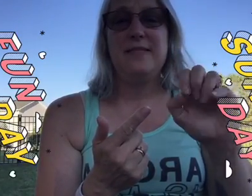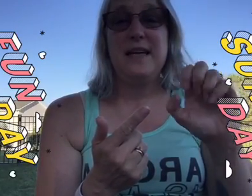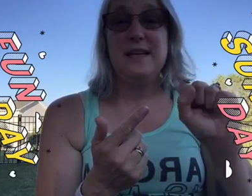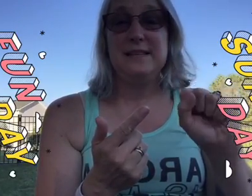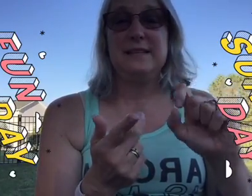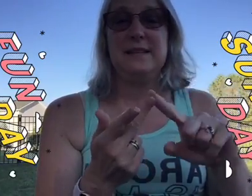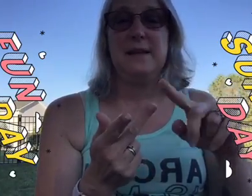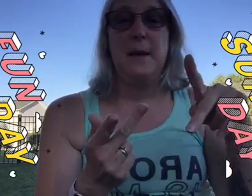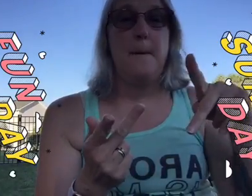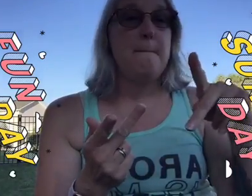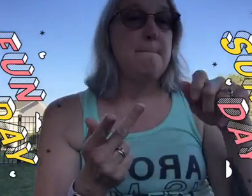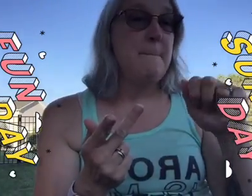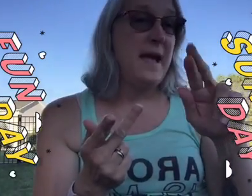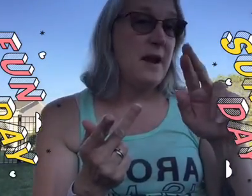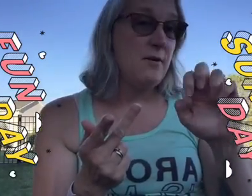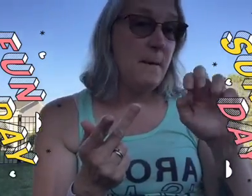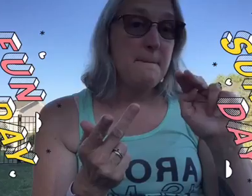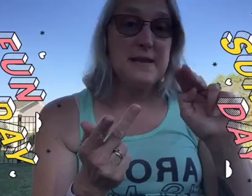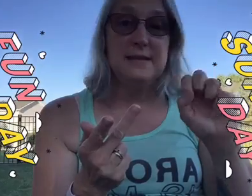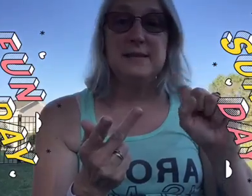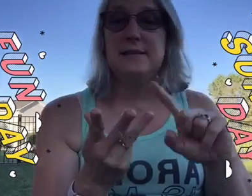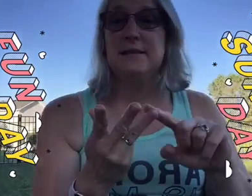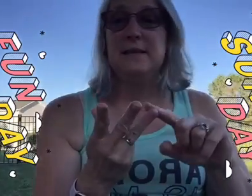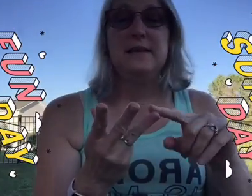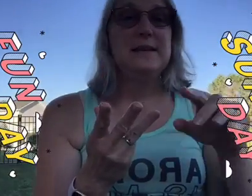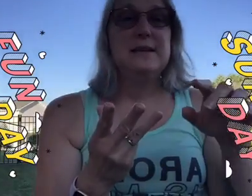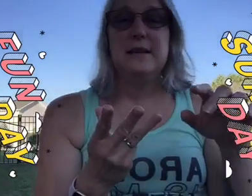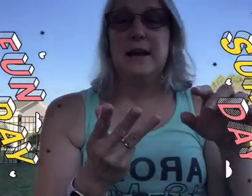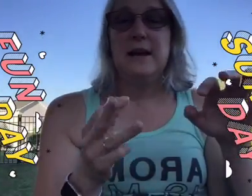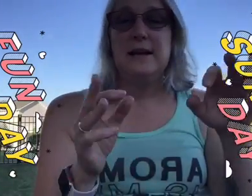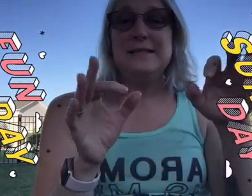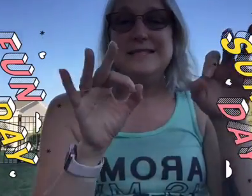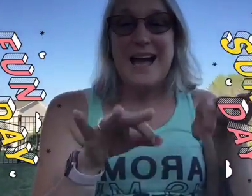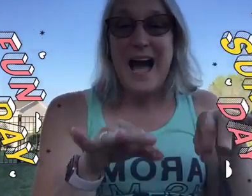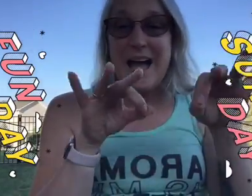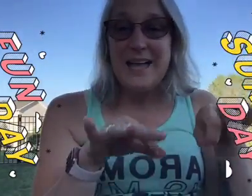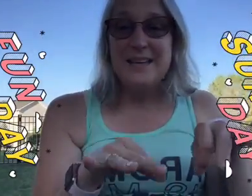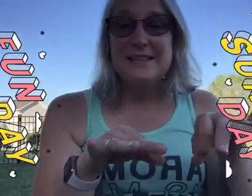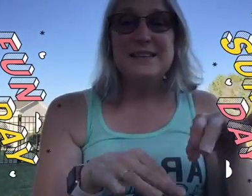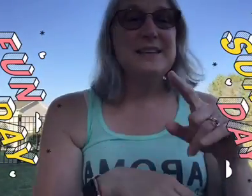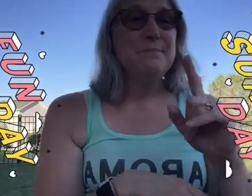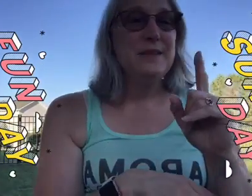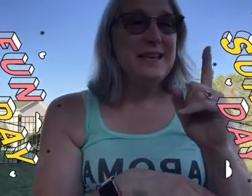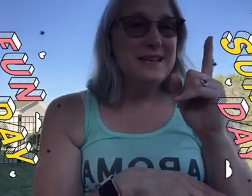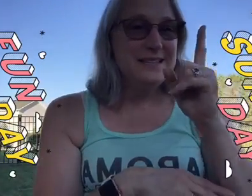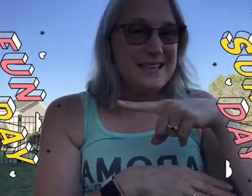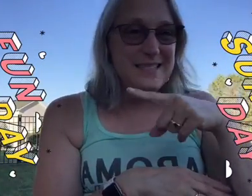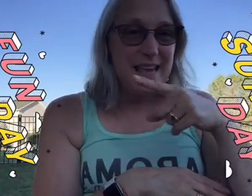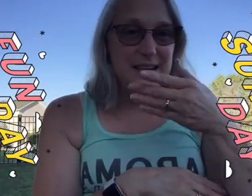philathates philathates parabens dyes synthetic